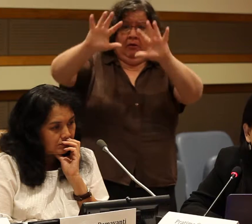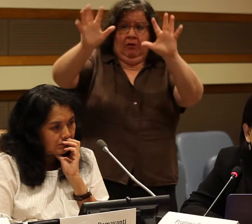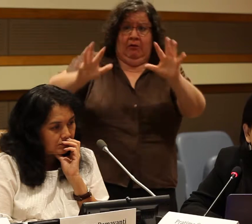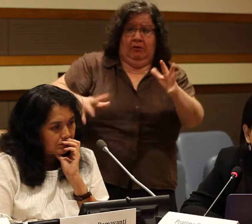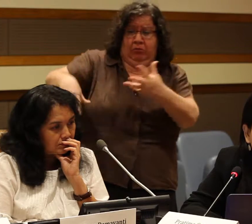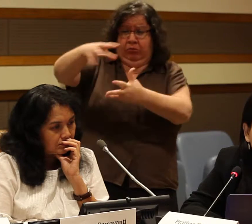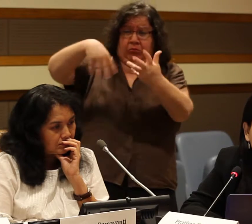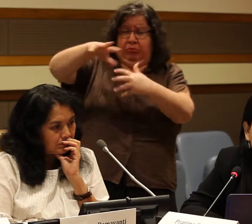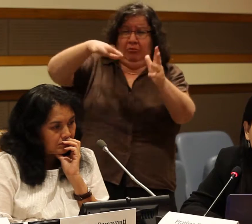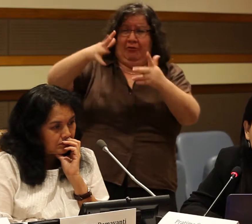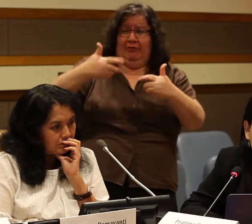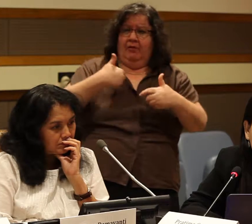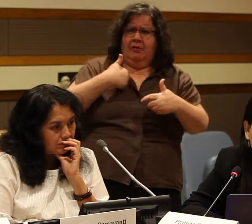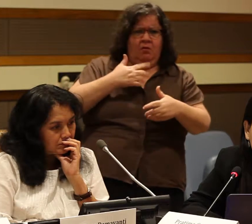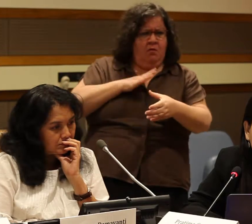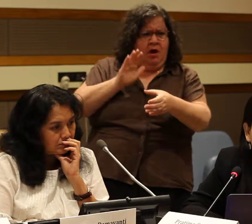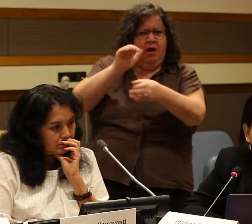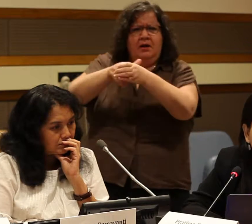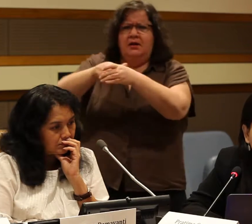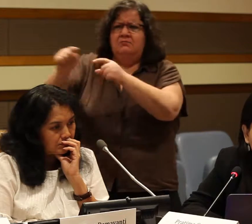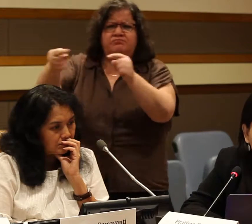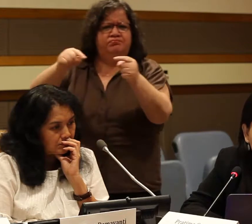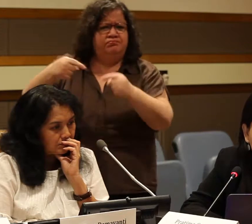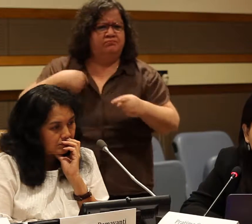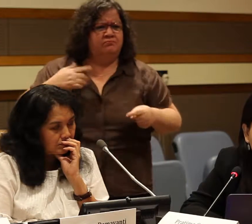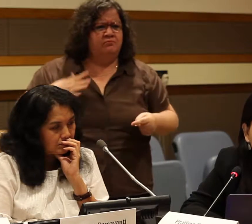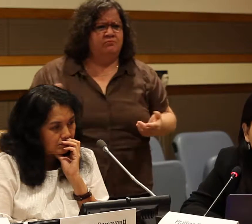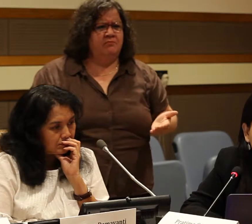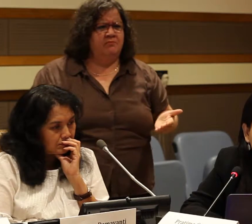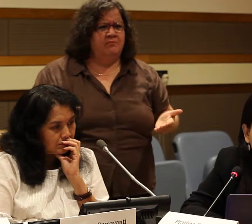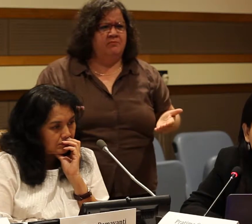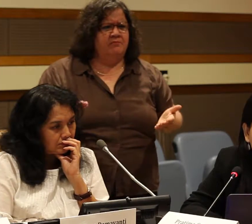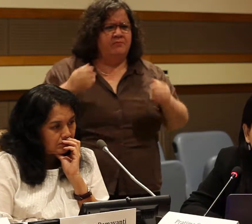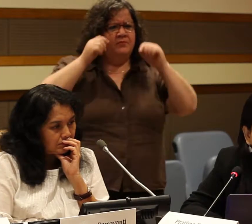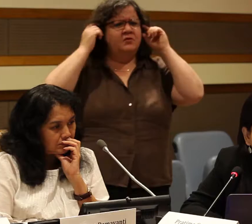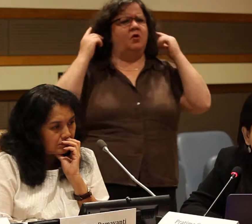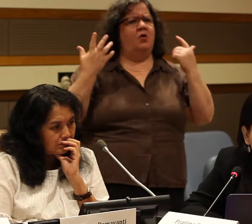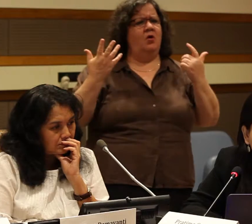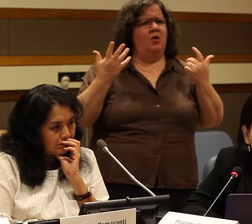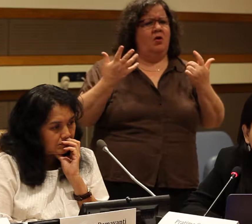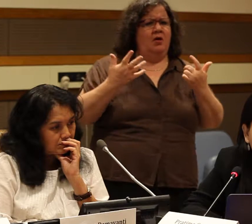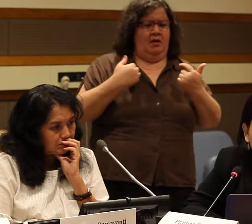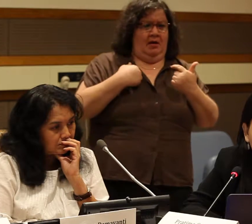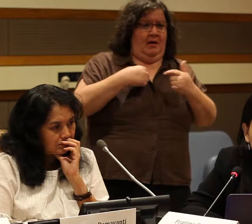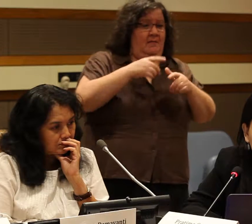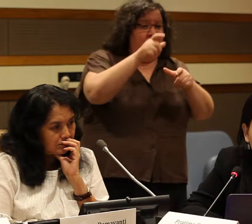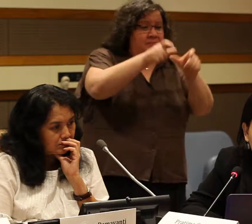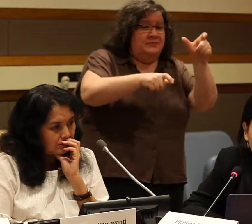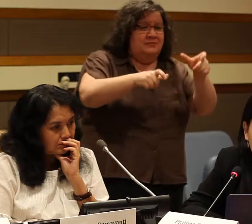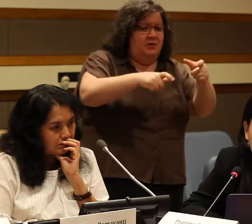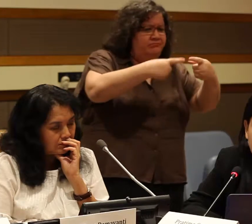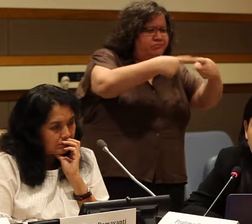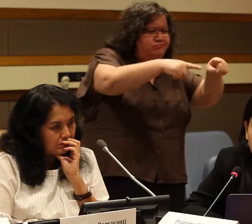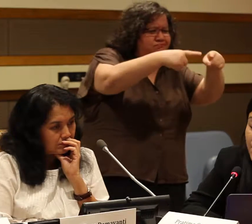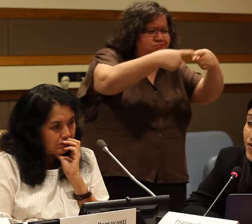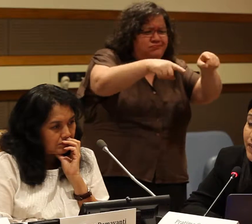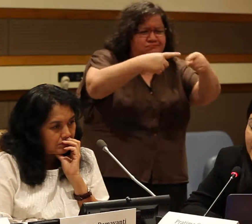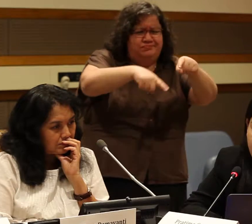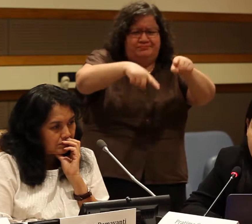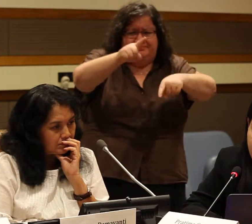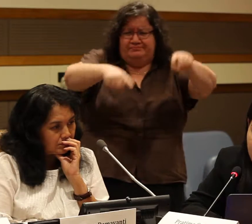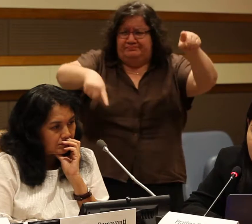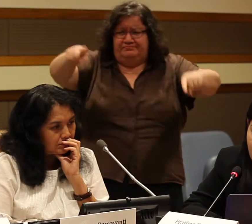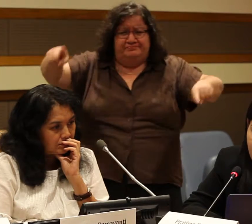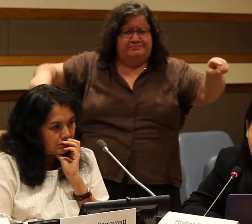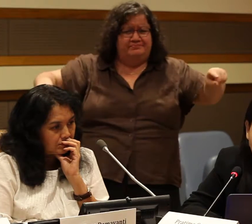the culture of respecting the diversity, human values and Mother Earth integrate to make an inclusive society, no